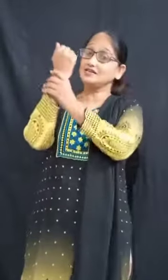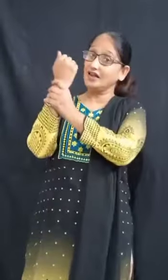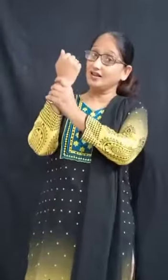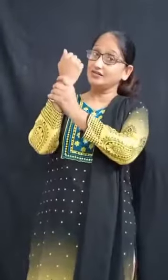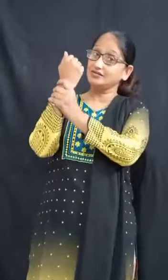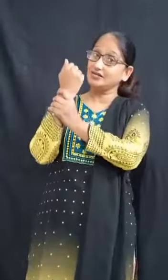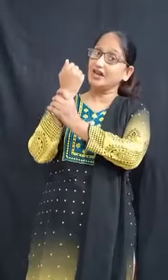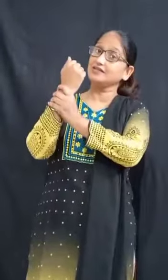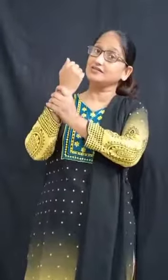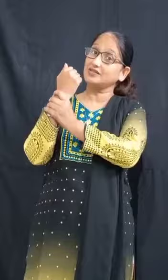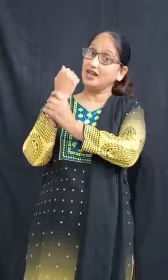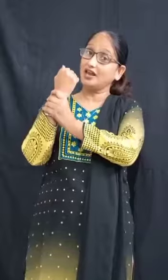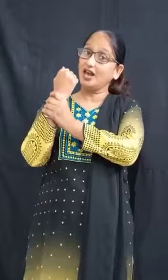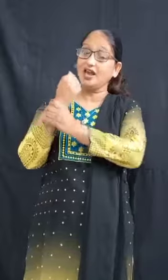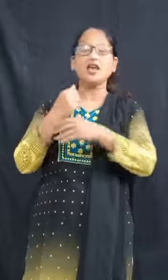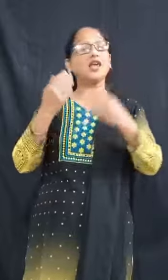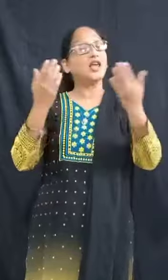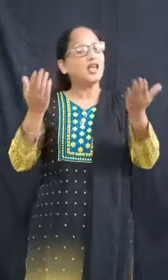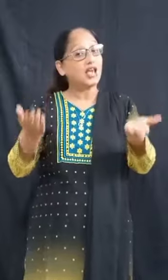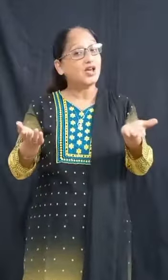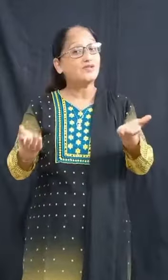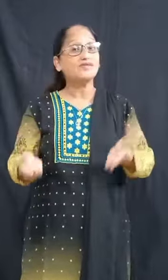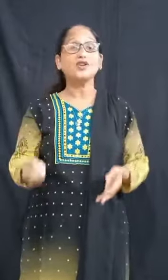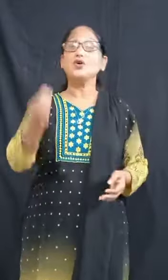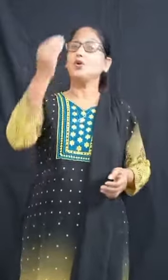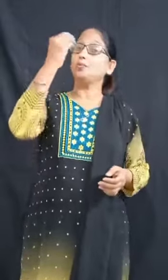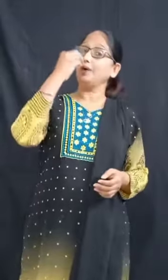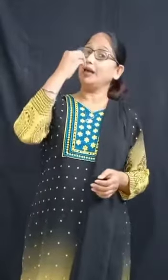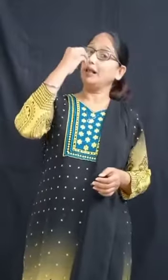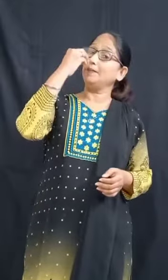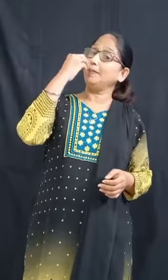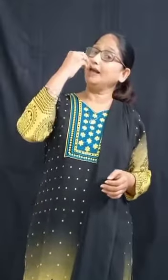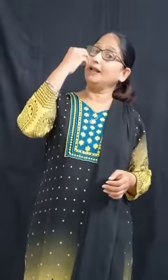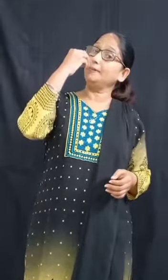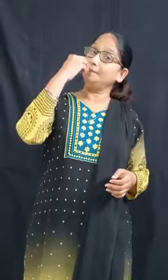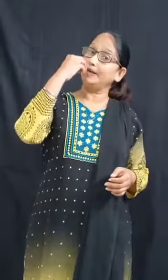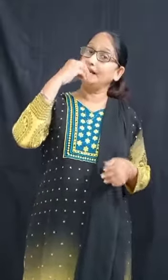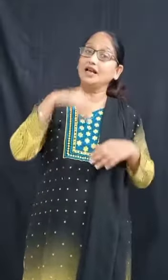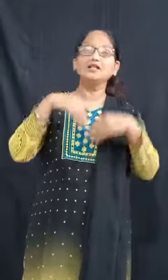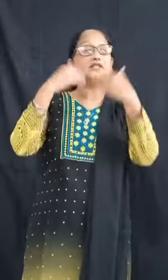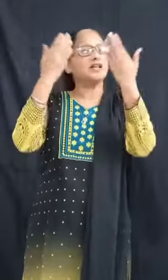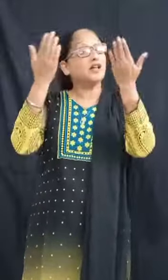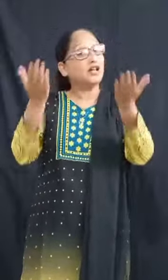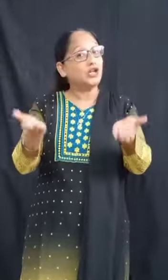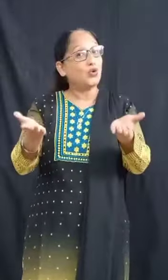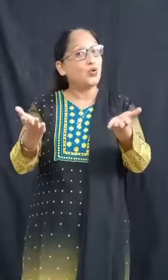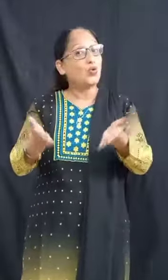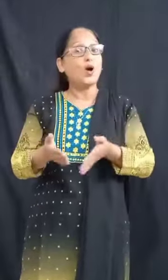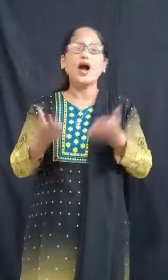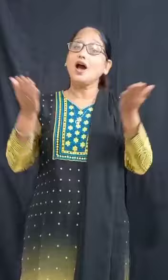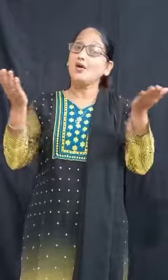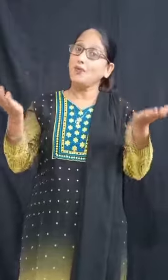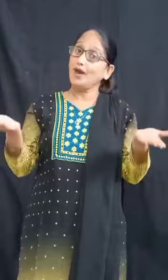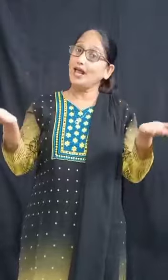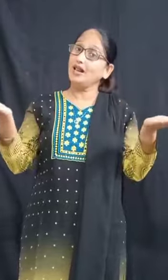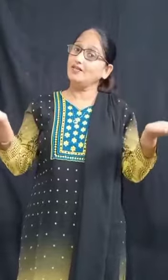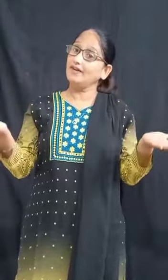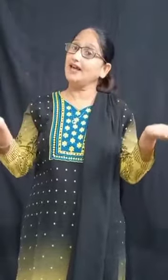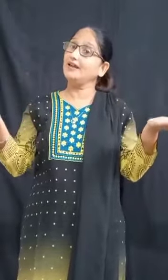sick, sick, sick. He gives you pill, pill, pill. Till you are well, well,